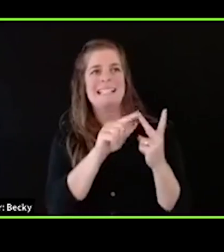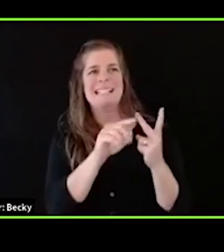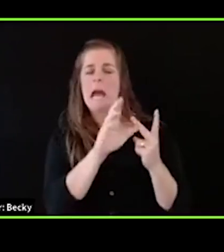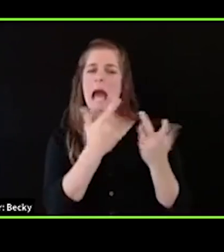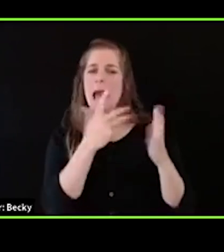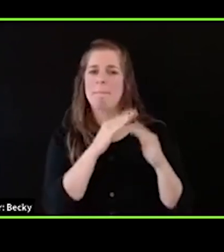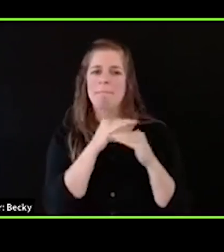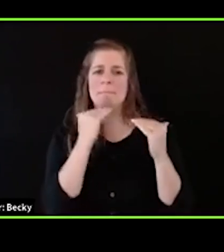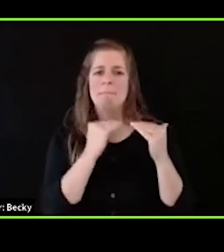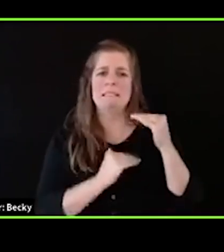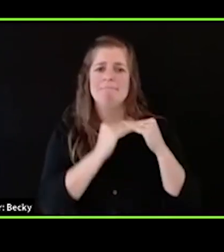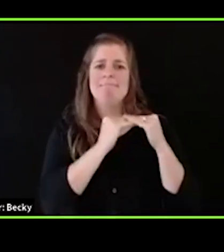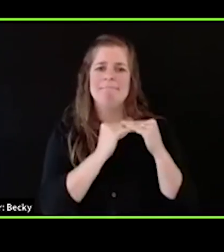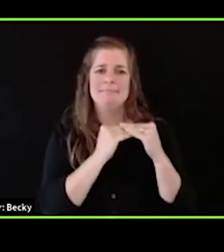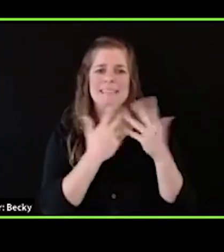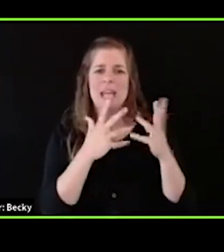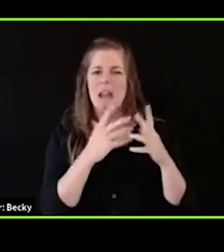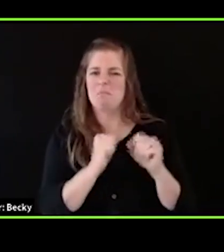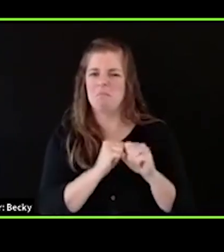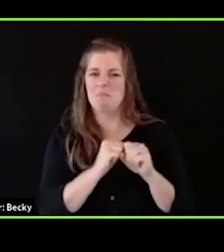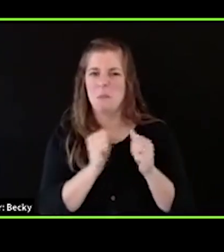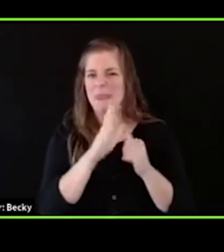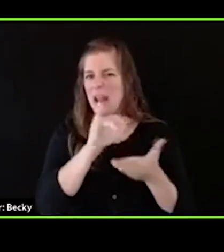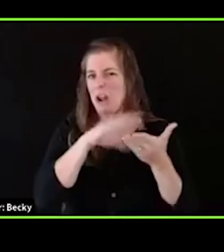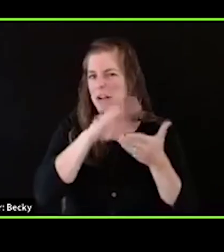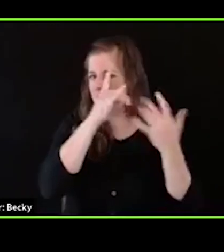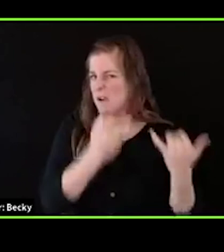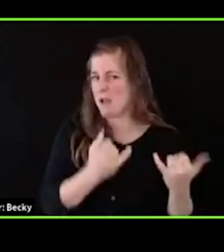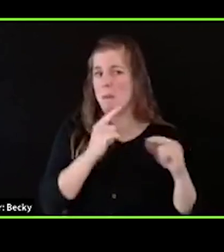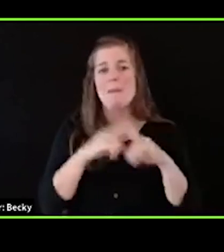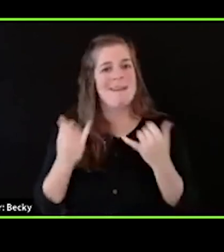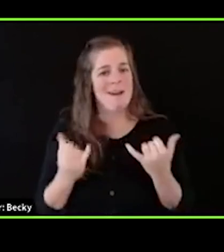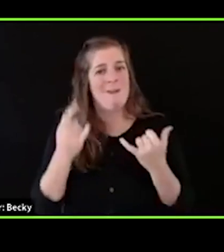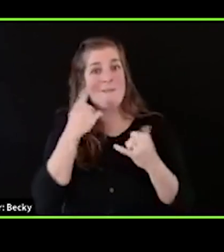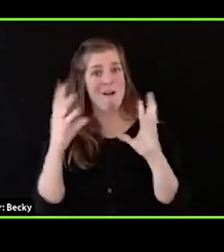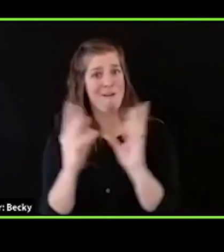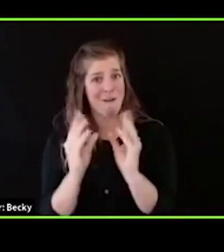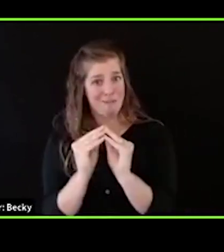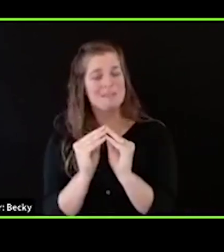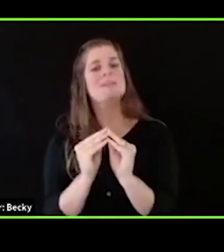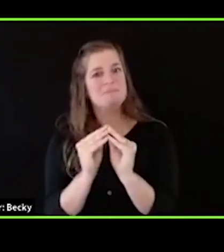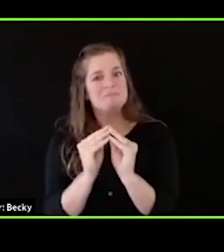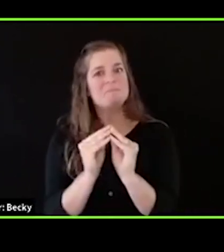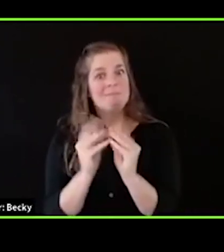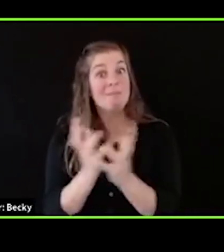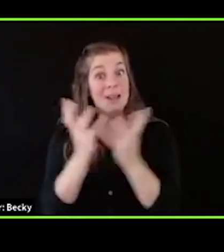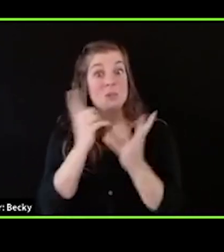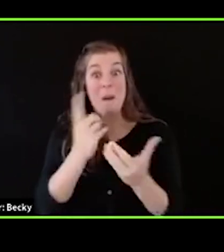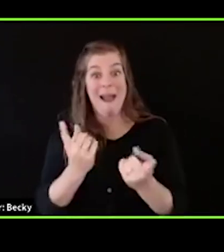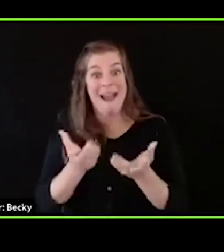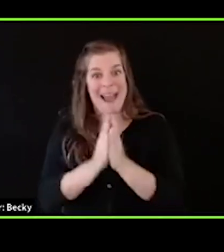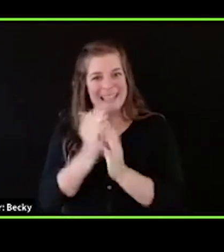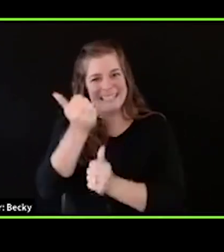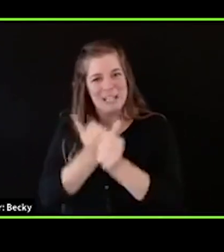seems particularly important during a conference asking us to imagine and make bold moves that